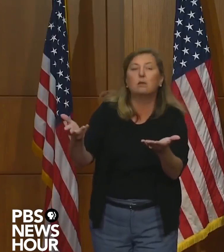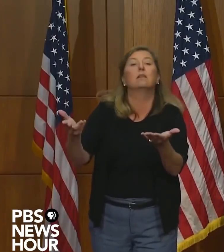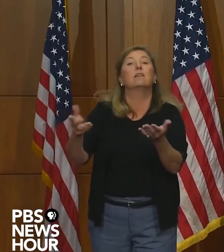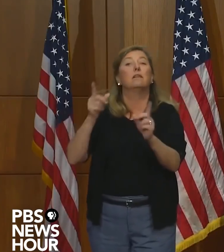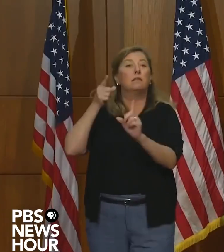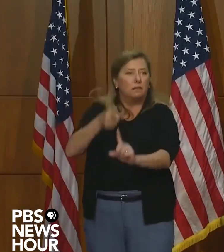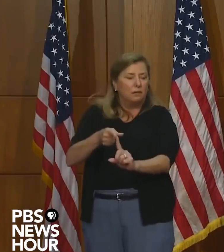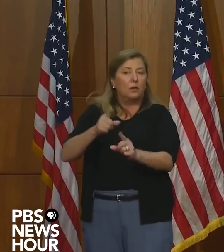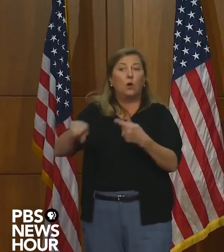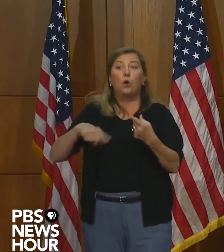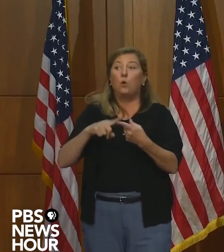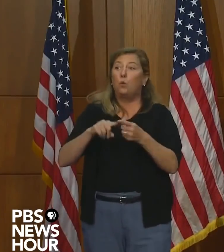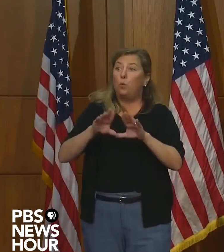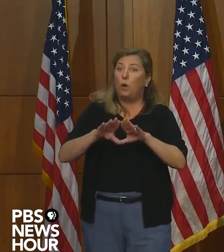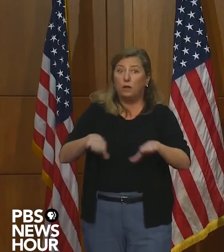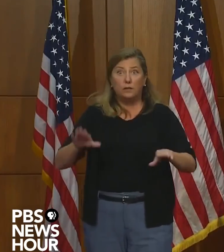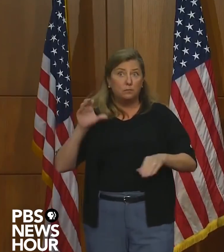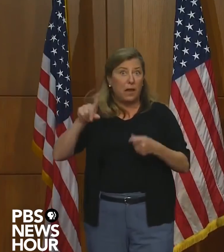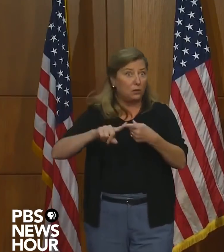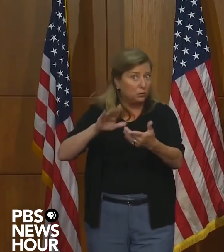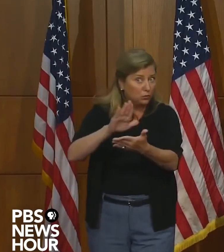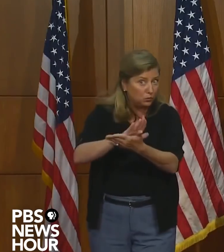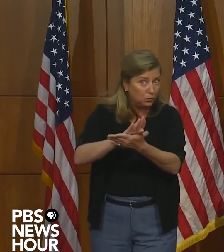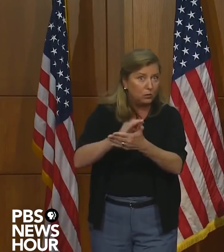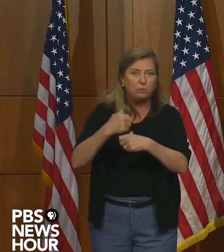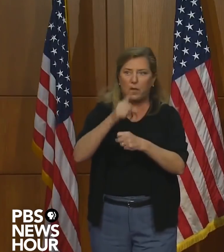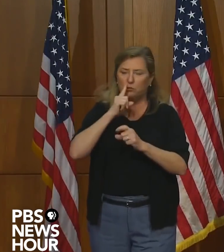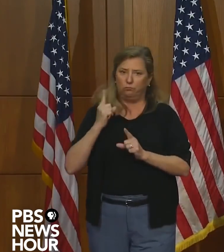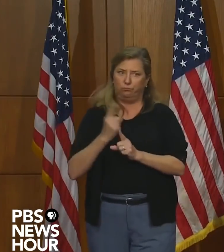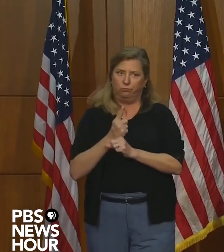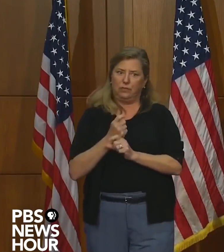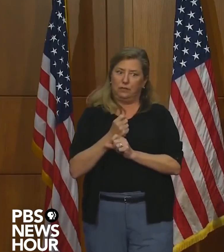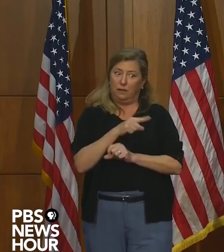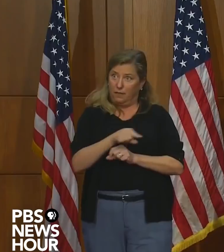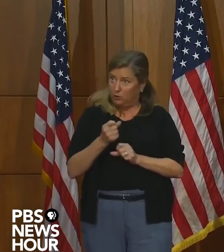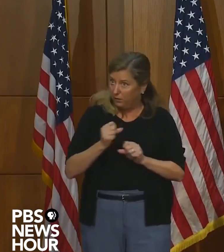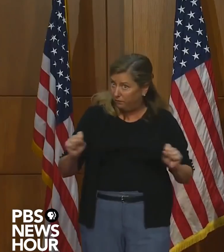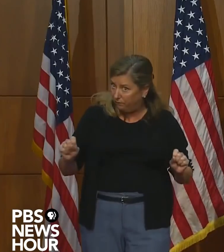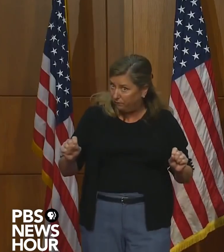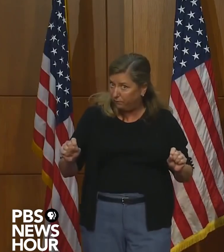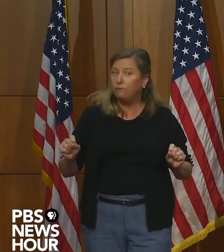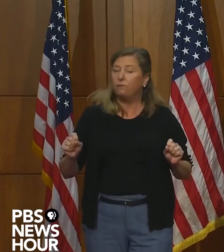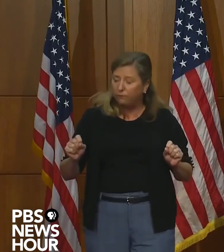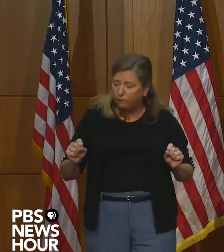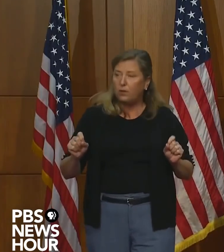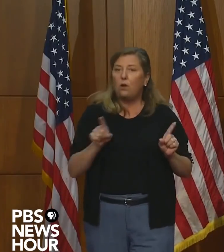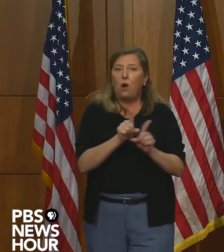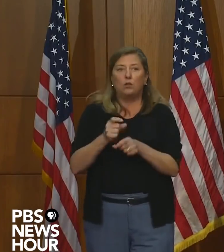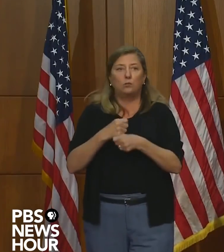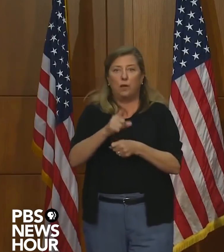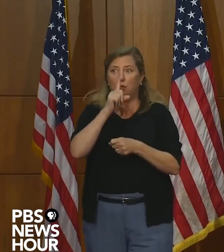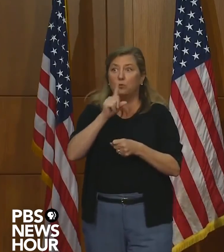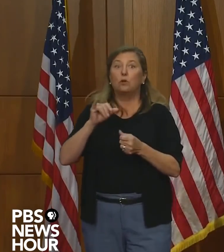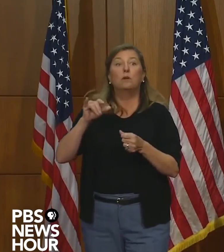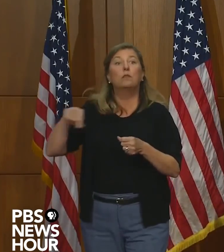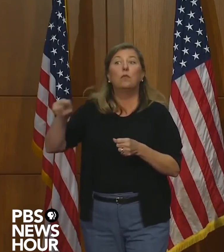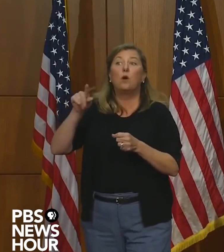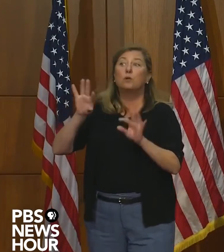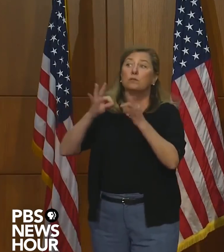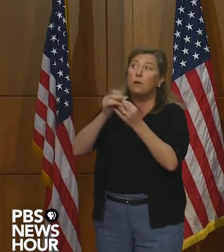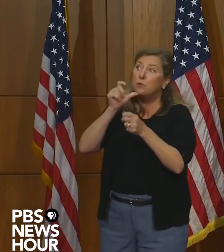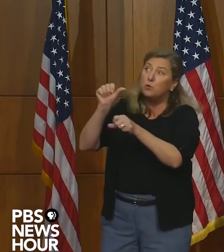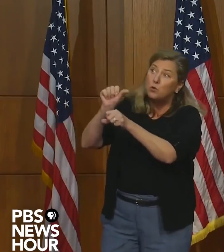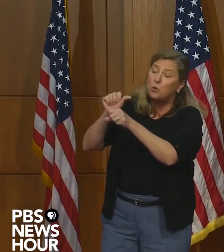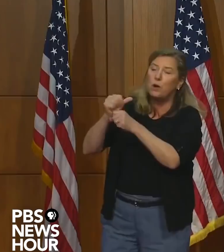make sure is as we move our students into schools, we're doing it in a safe manner, but in a partnership that allows us to make sure that working families have